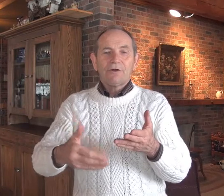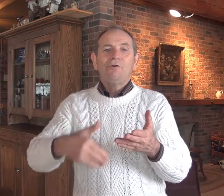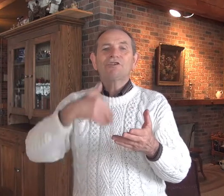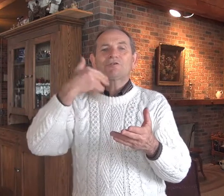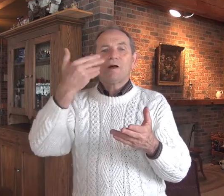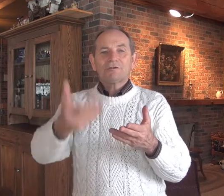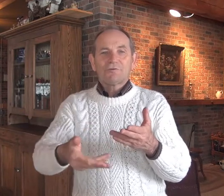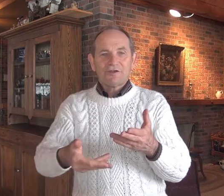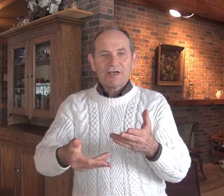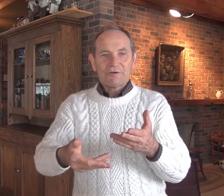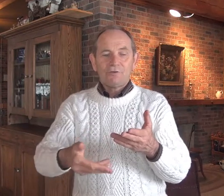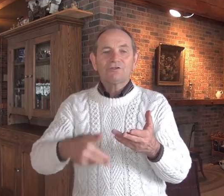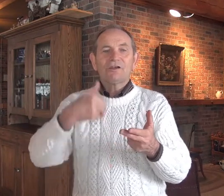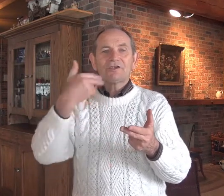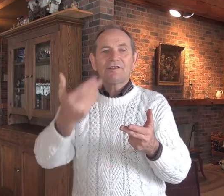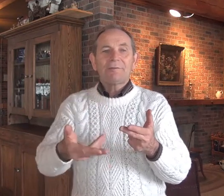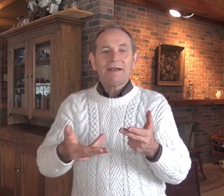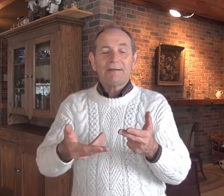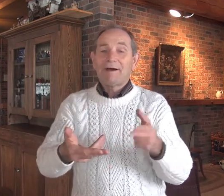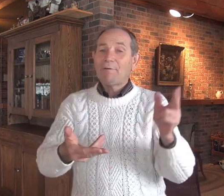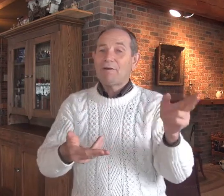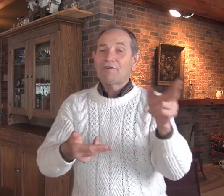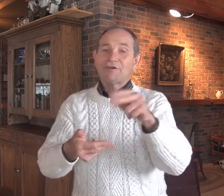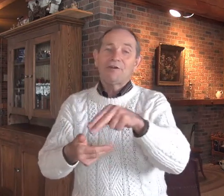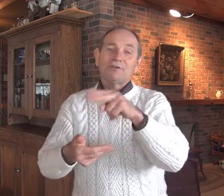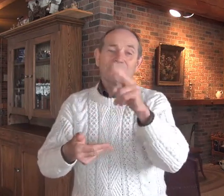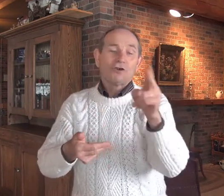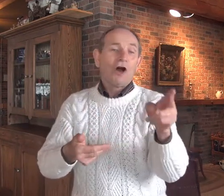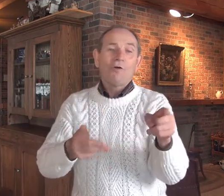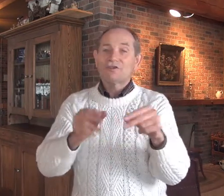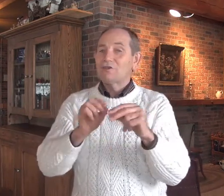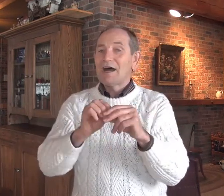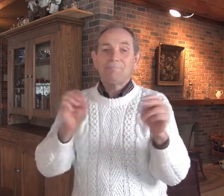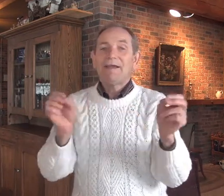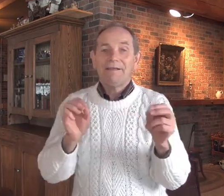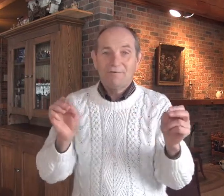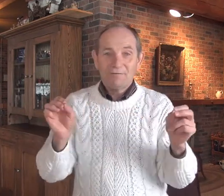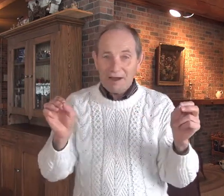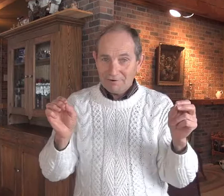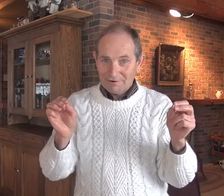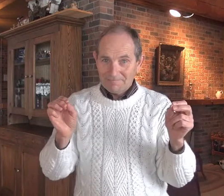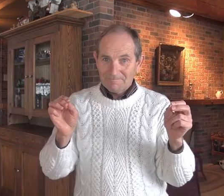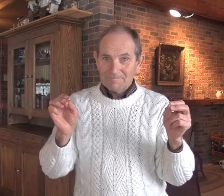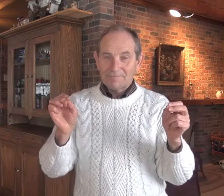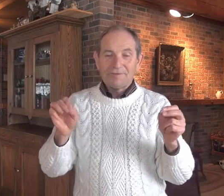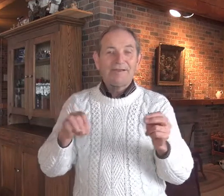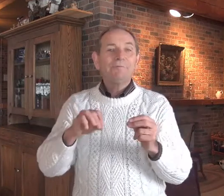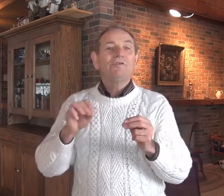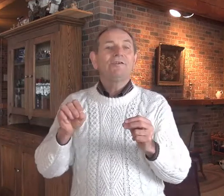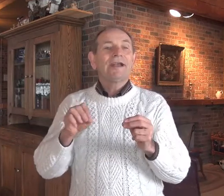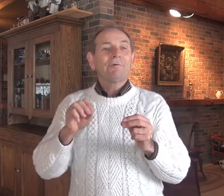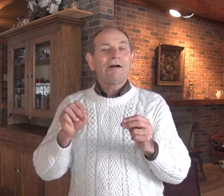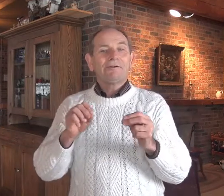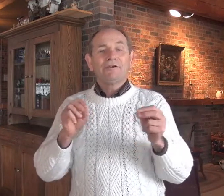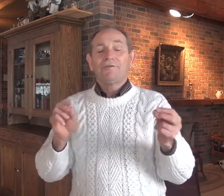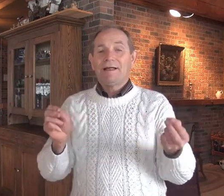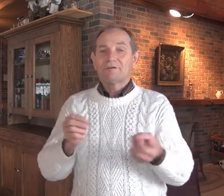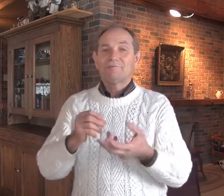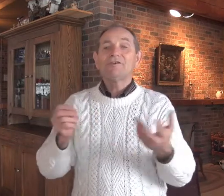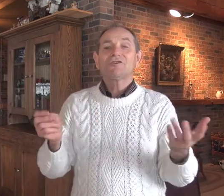Who's responsible for the agenda? Who's going to chair the meeting? By the way, the chairman should always not be the founder. You need to move that around and develop some leadership